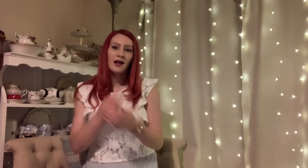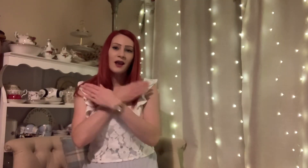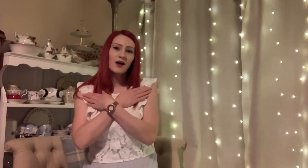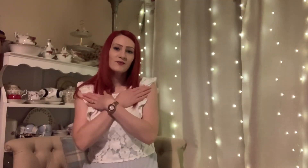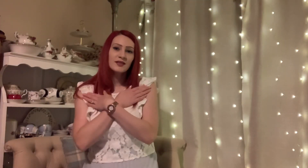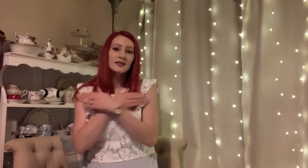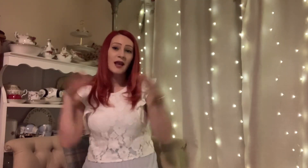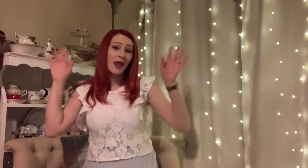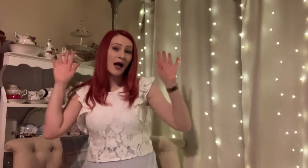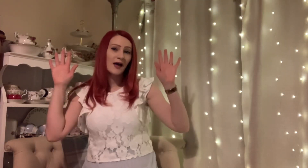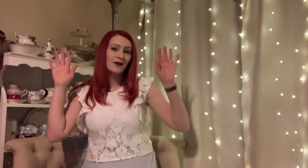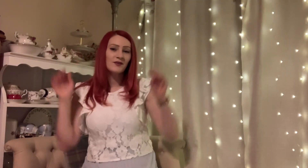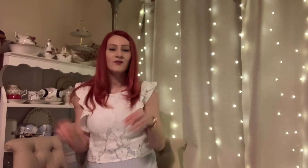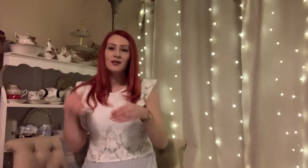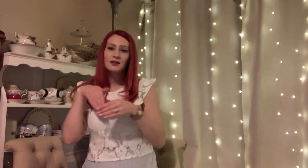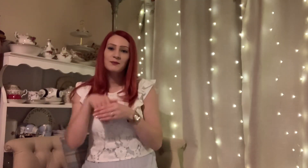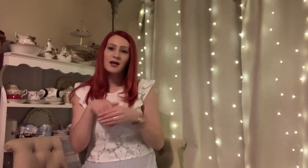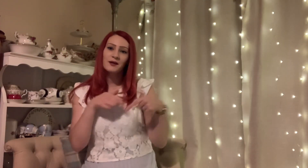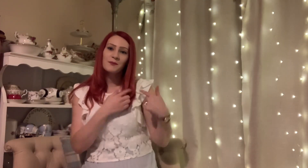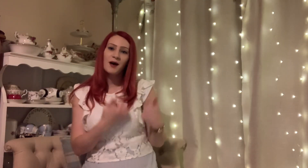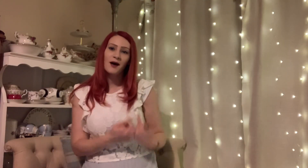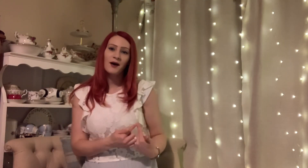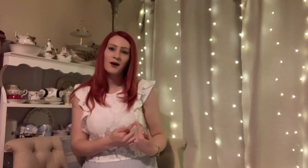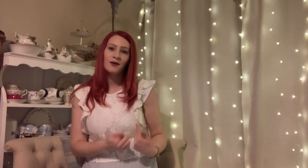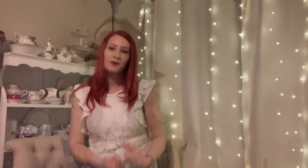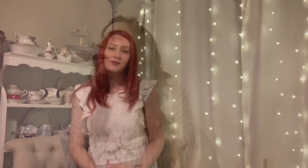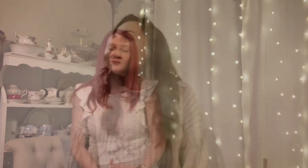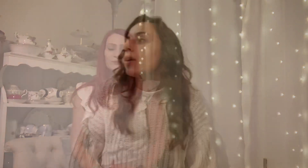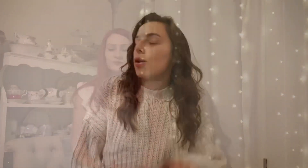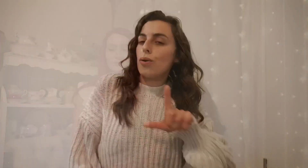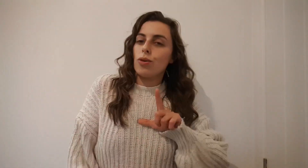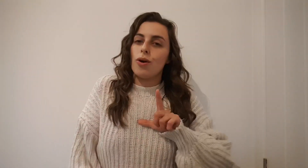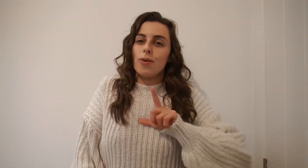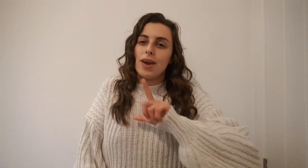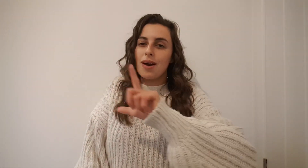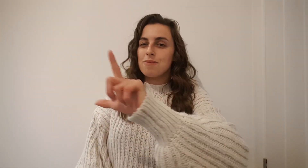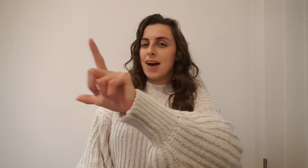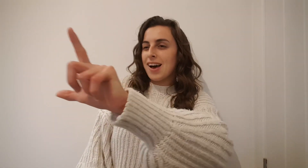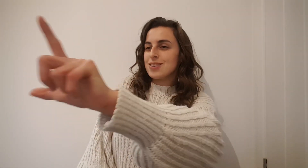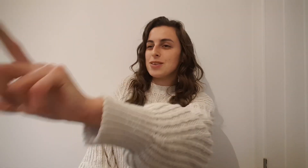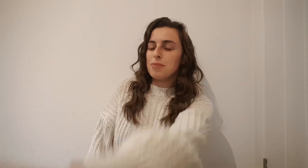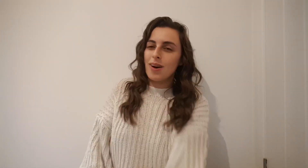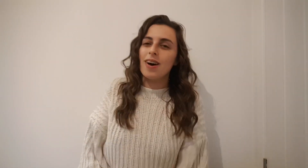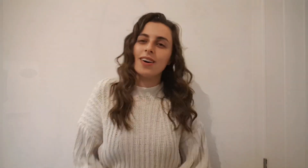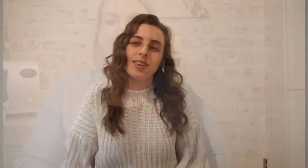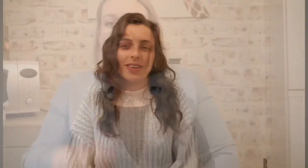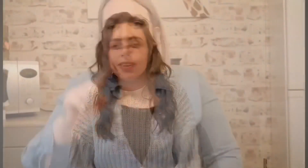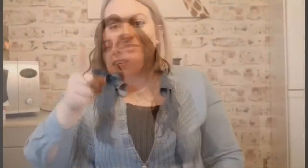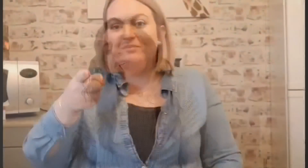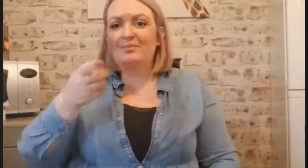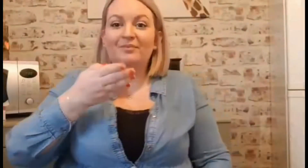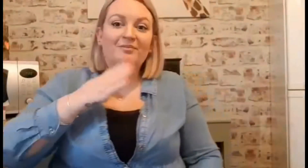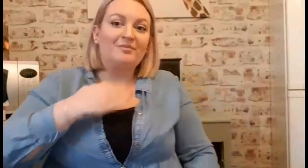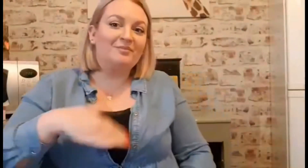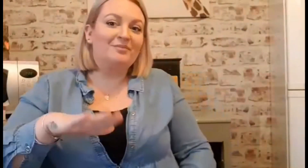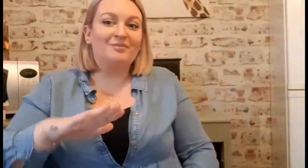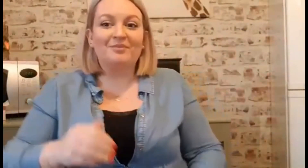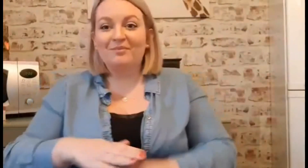love is alive, way down in my heart, although we are miles apart If you ever need a